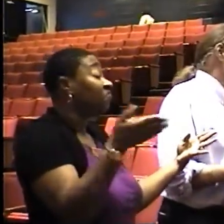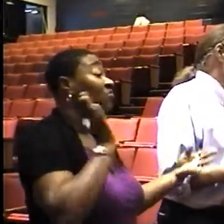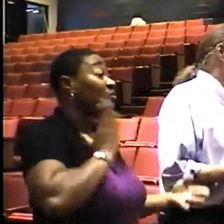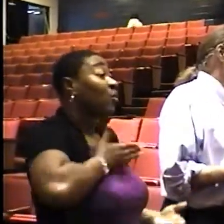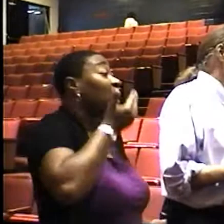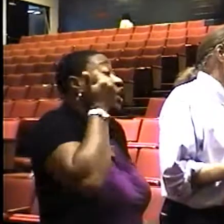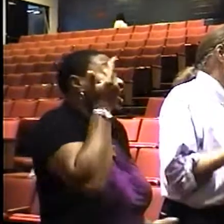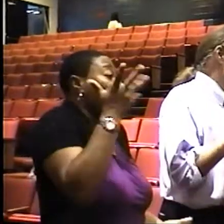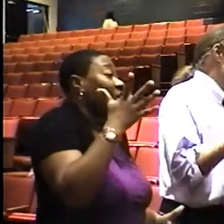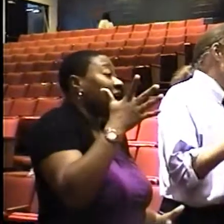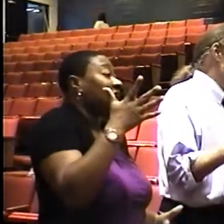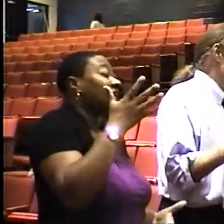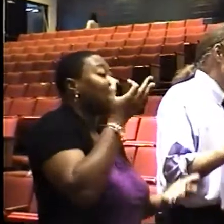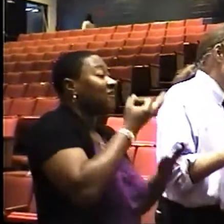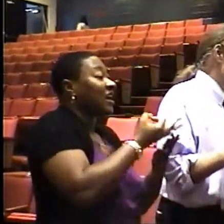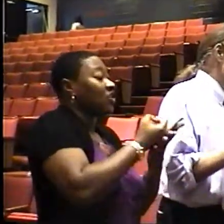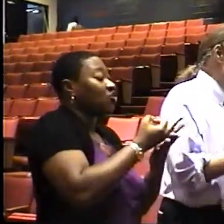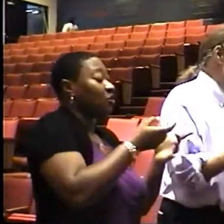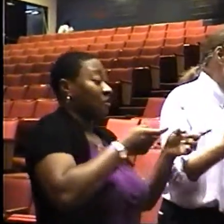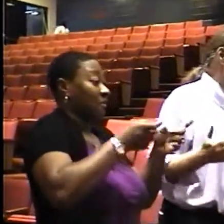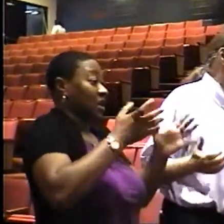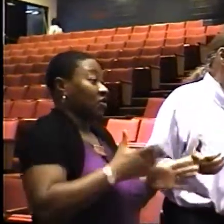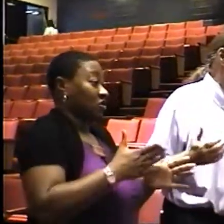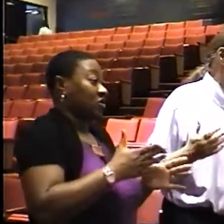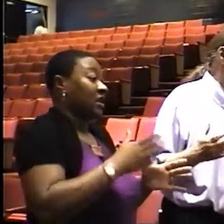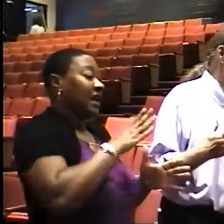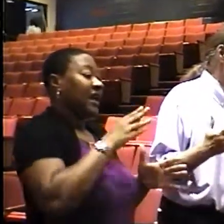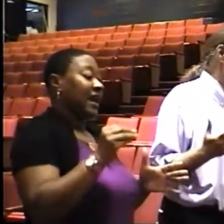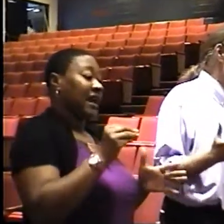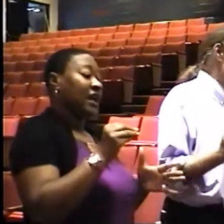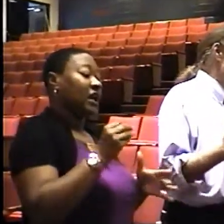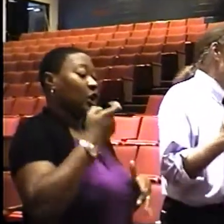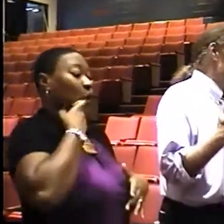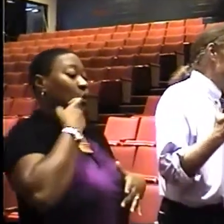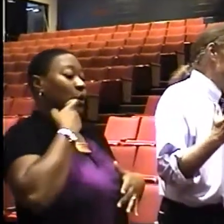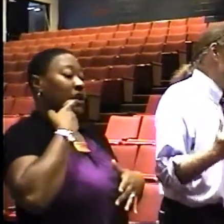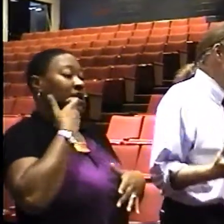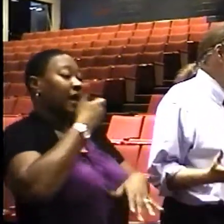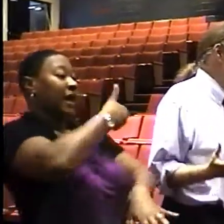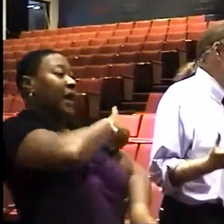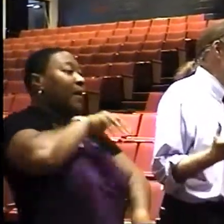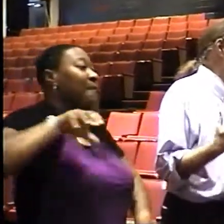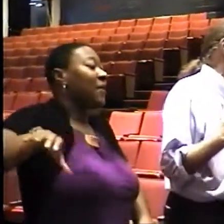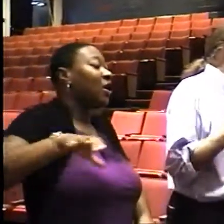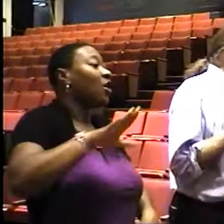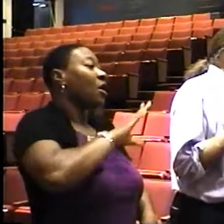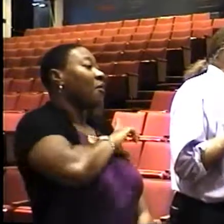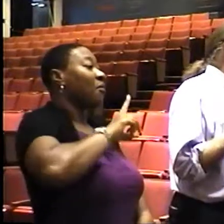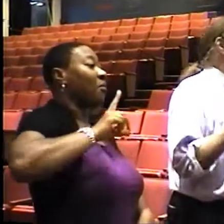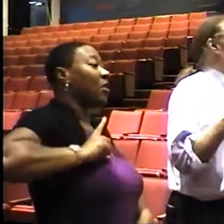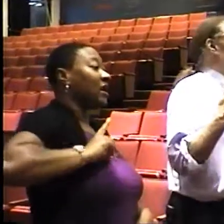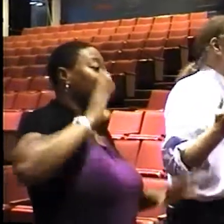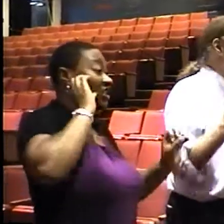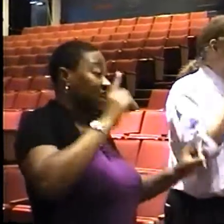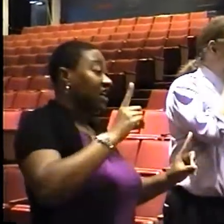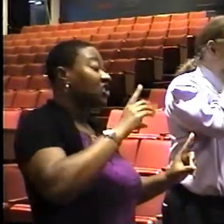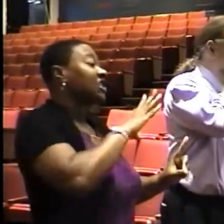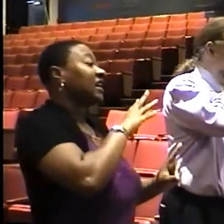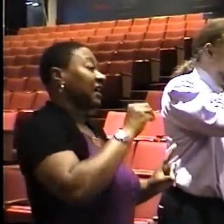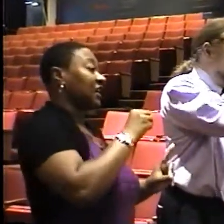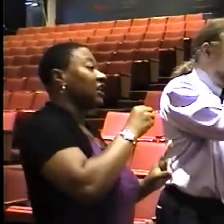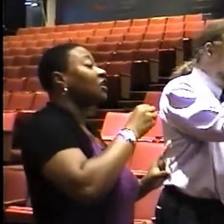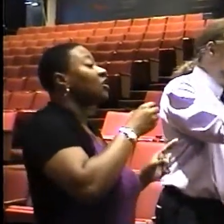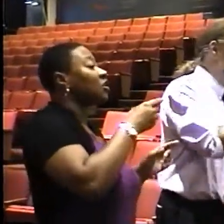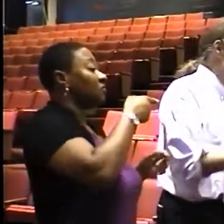financial manager on one side and the duly elected and recently re-empowered board of education and the superintendent on the other